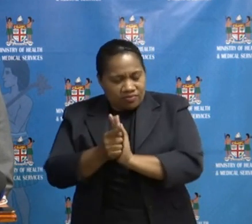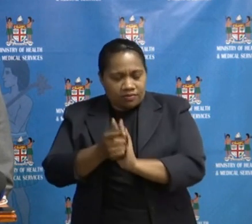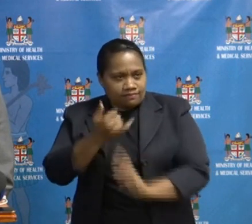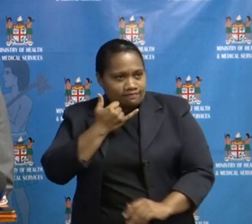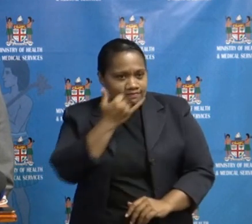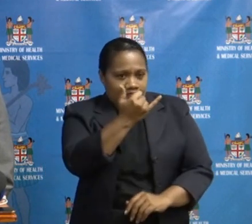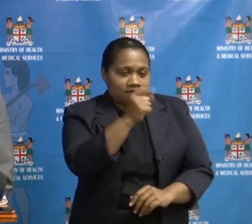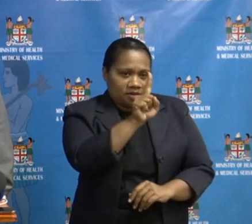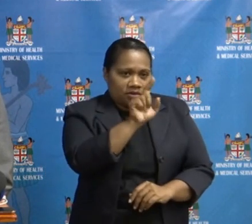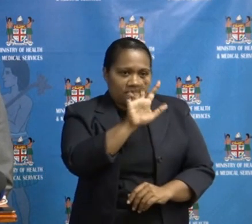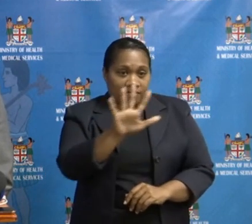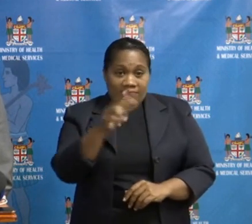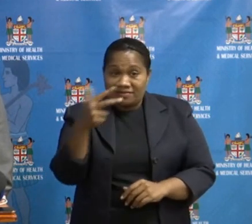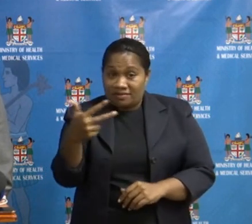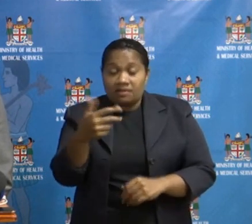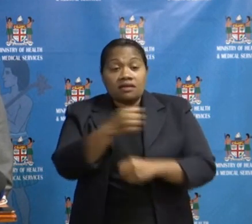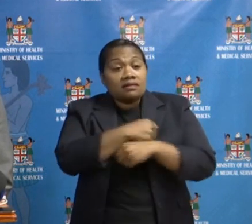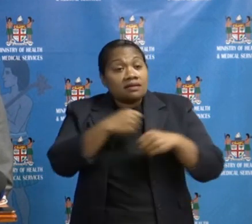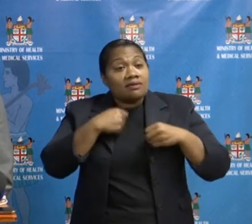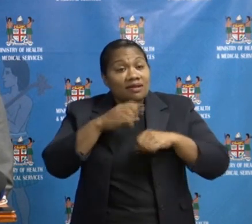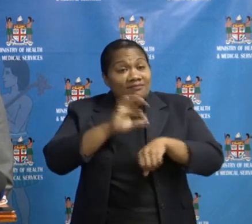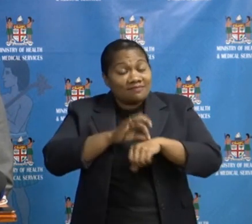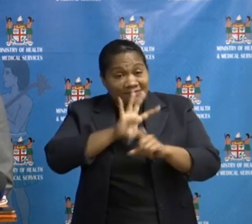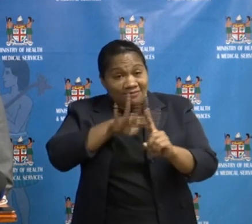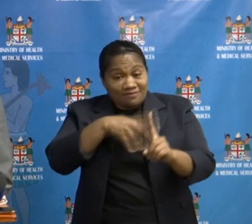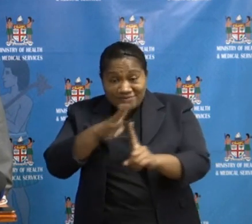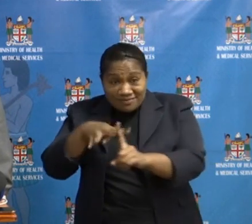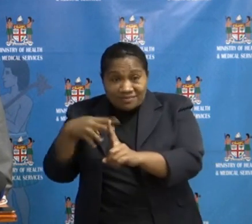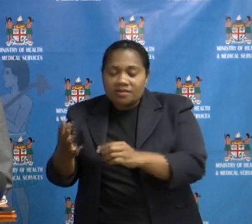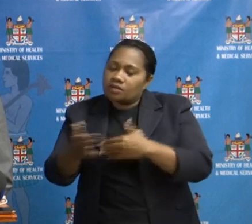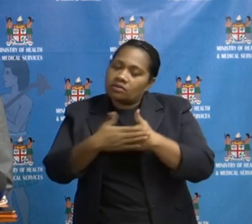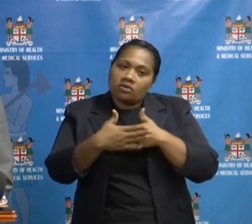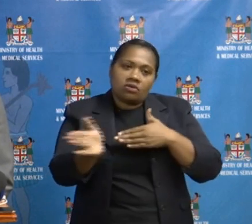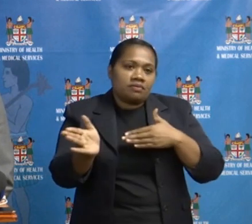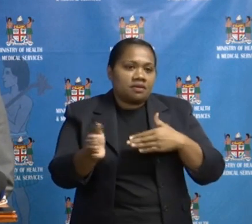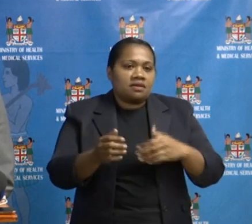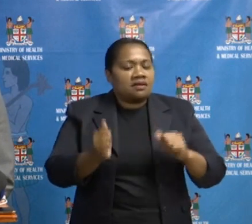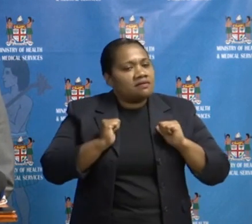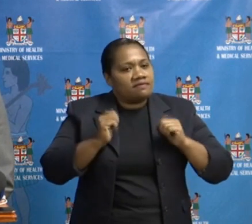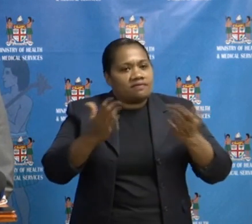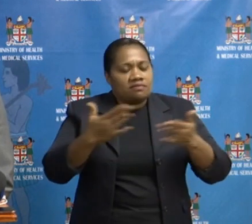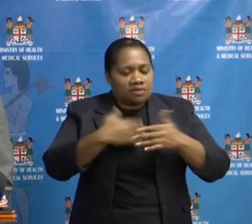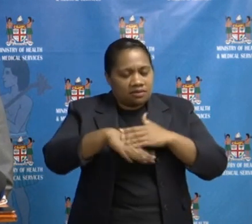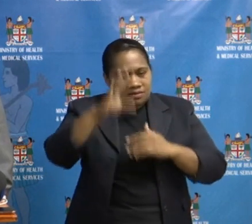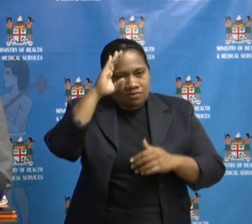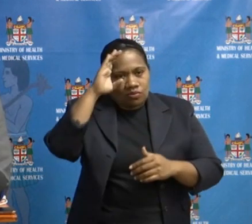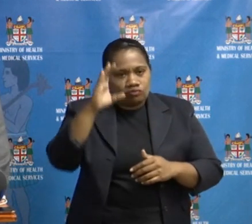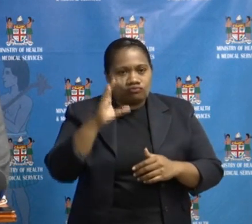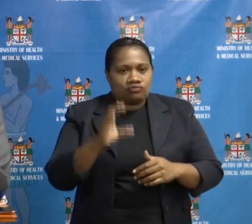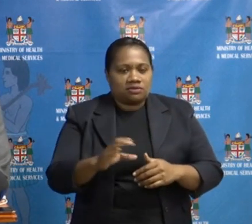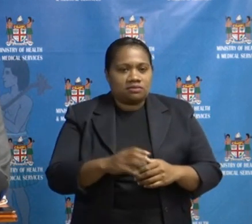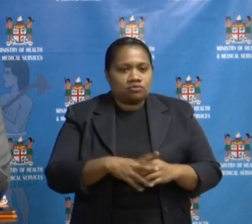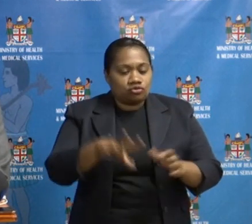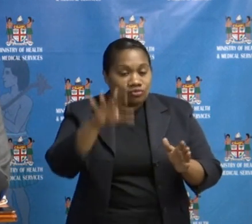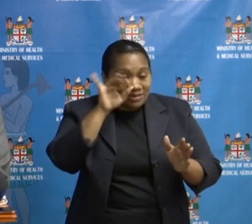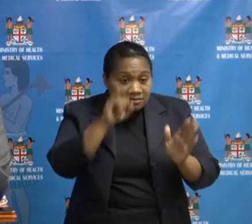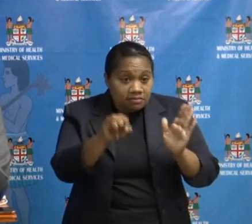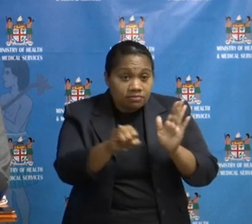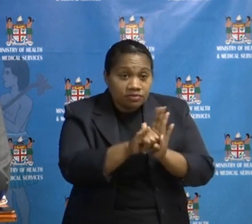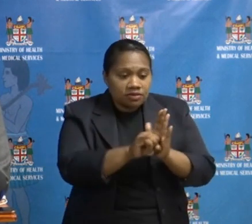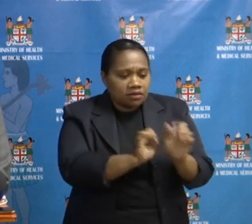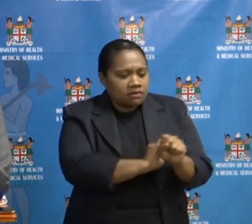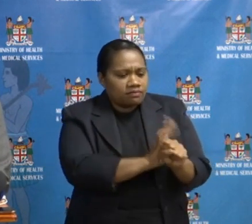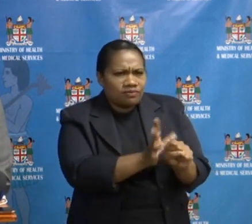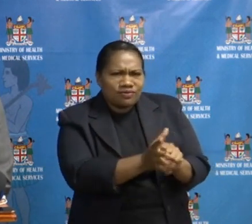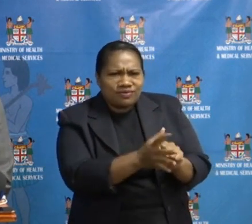Our screening clinics are open and available throughout the country as part of our national network of community surveillance to identify COVID-19-like